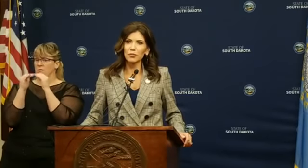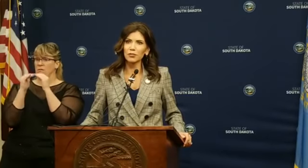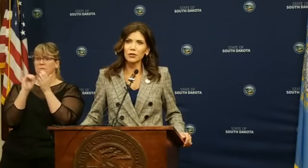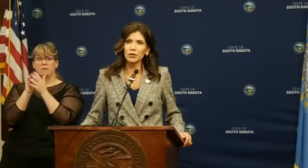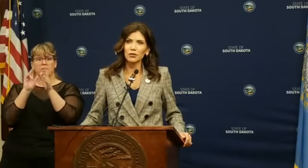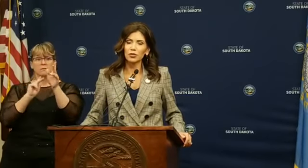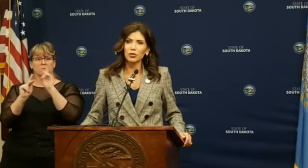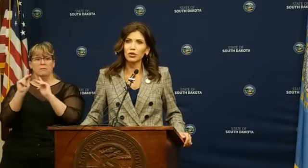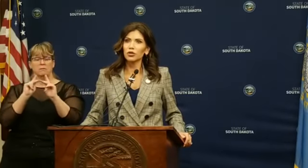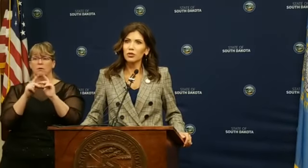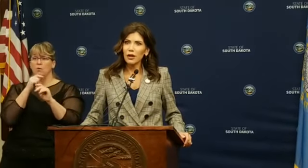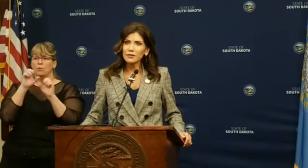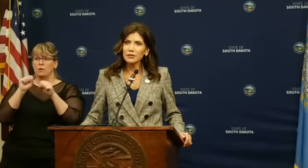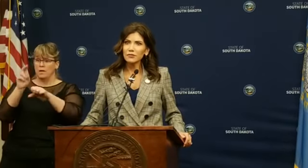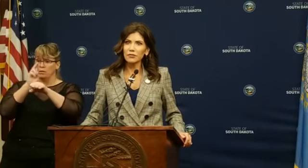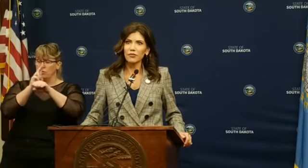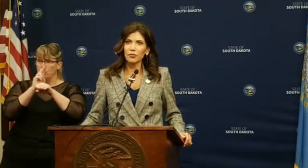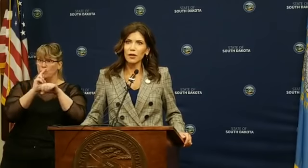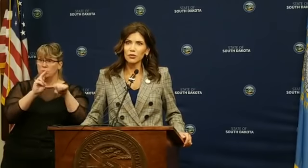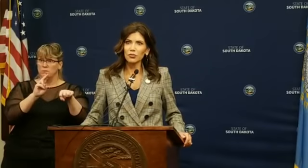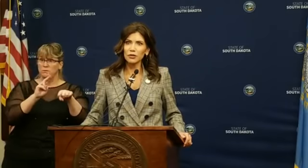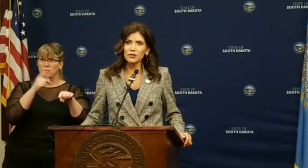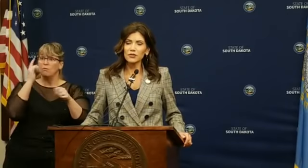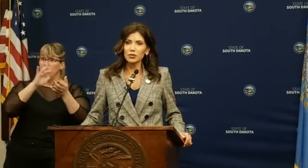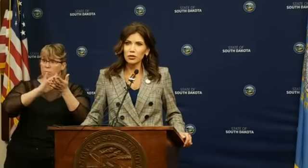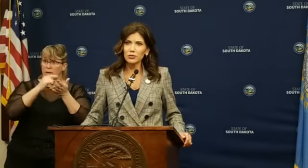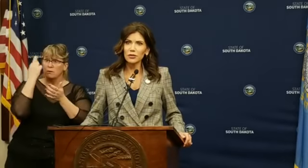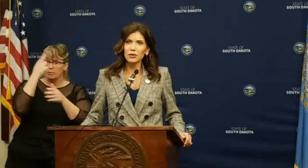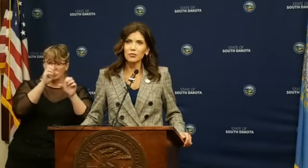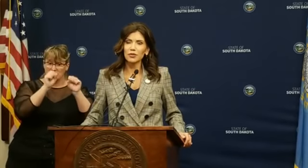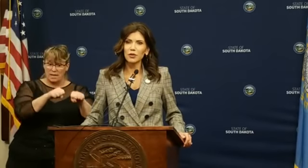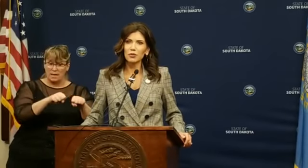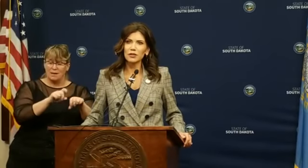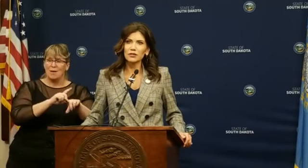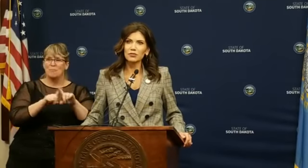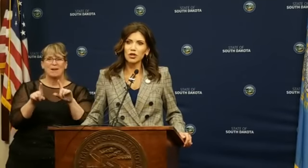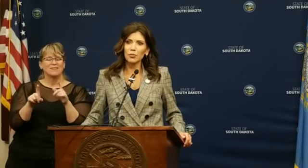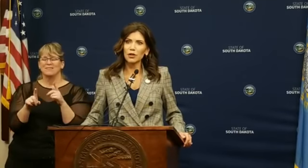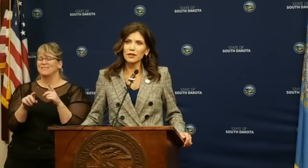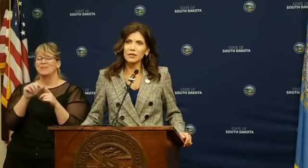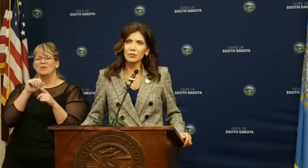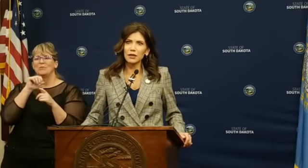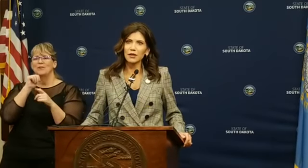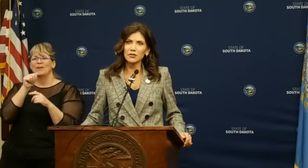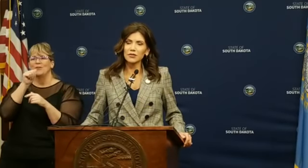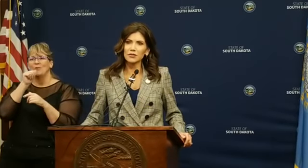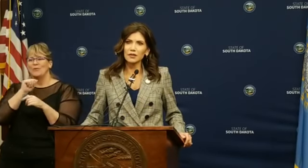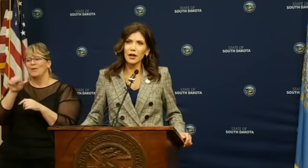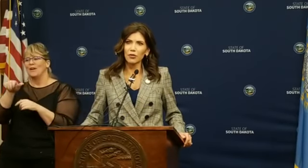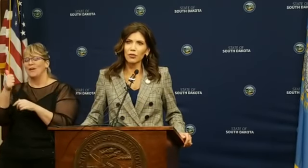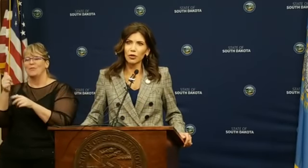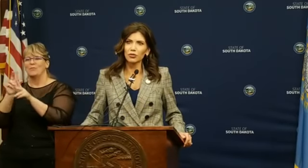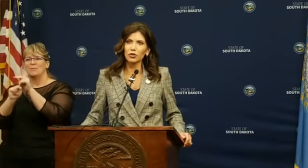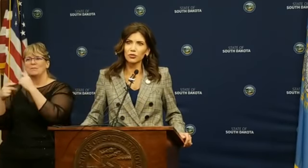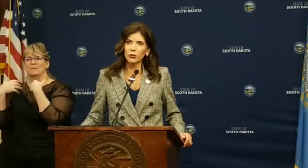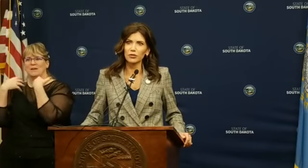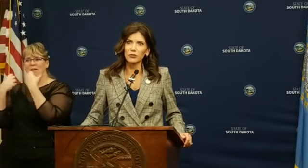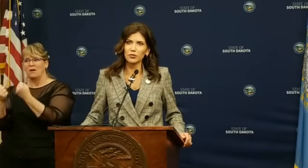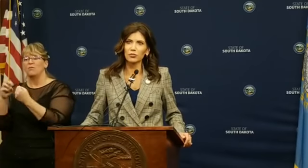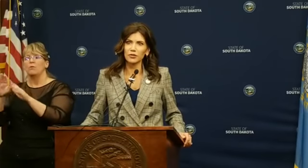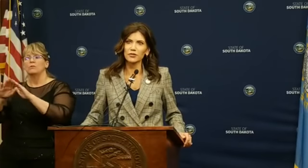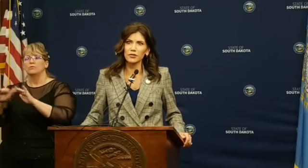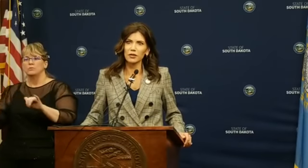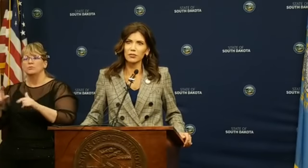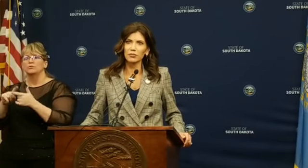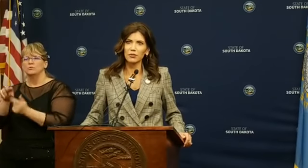sure the people who could utilize it for medical reasons could, but that we didn't jeopardize anybody else's health or children